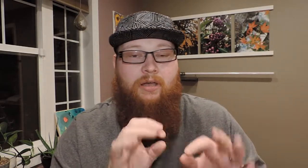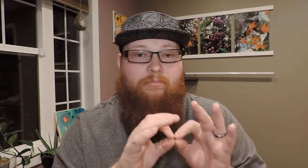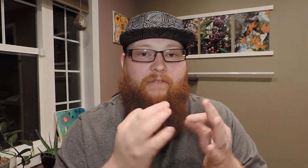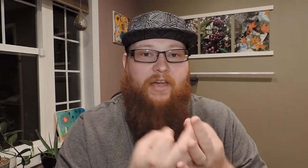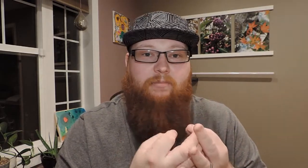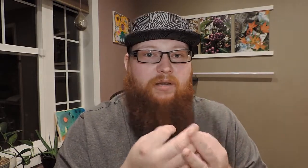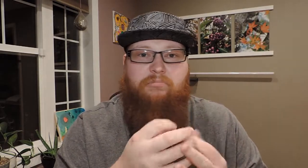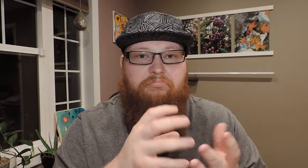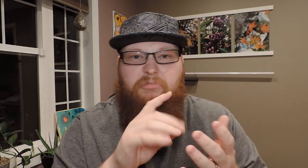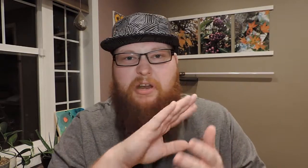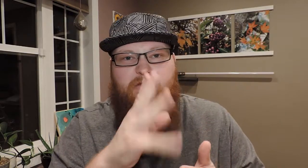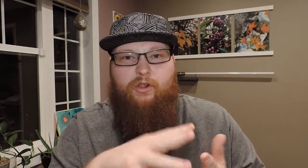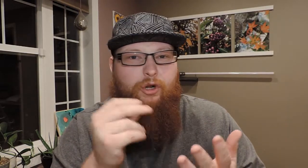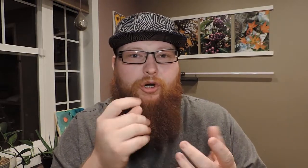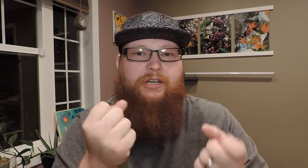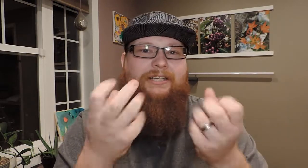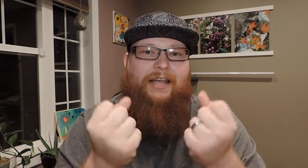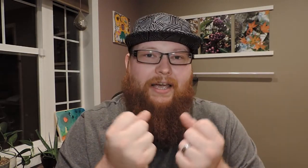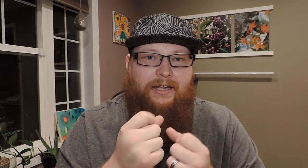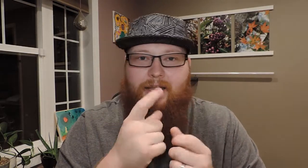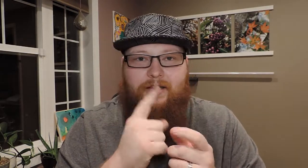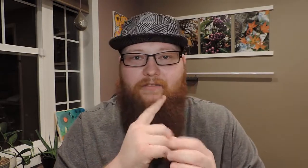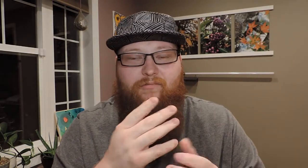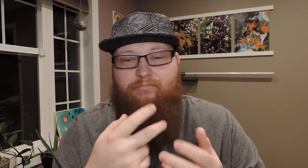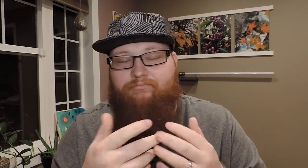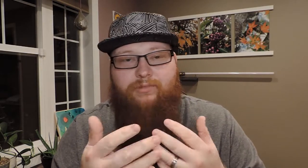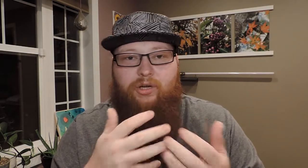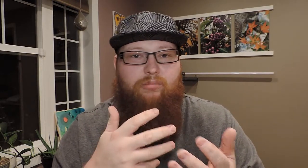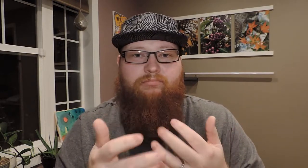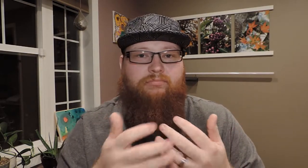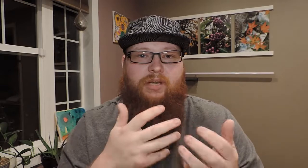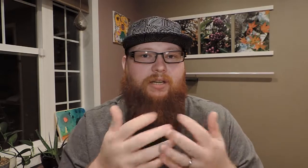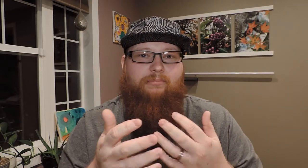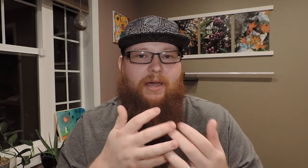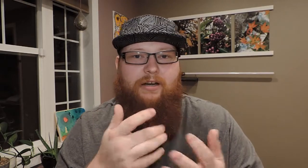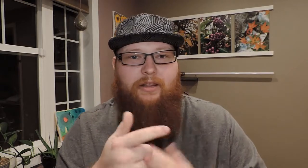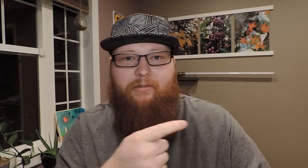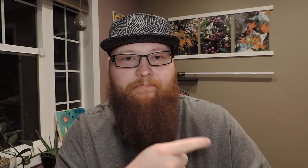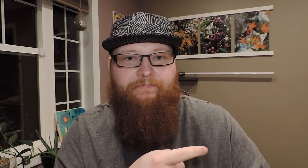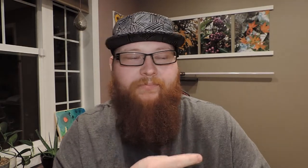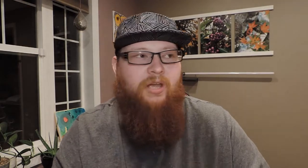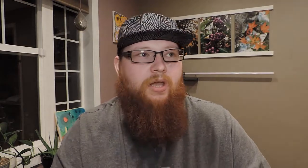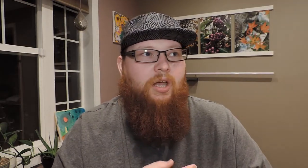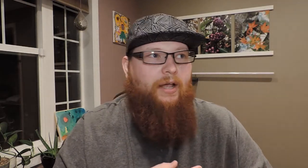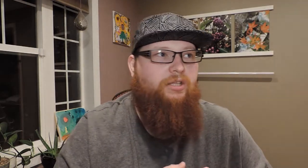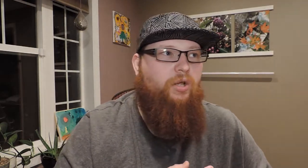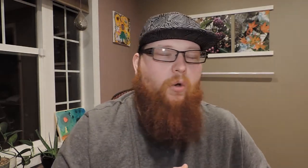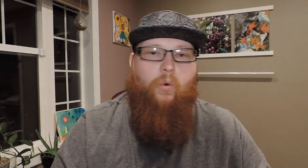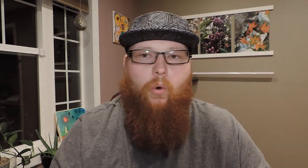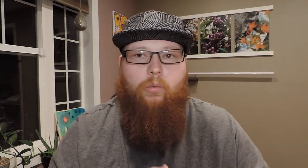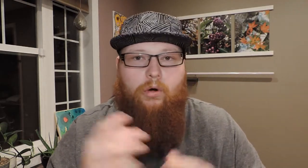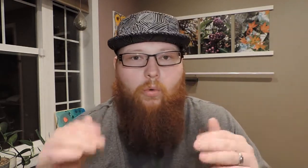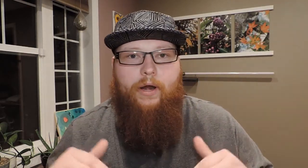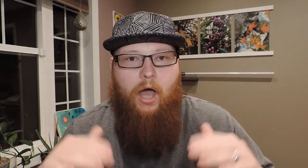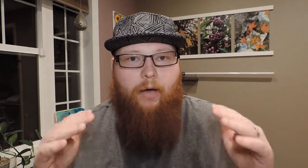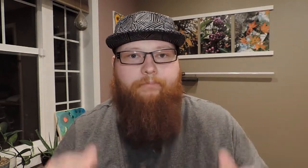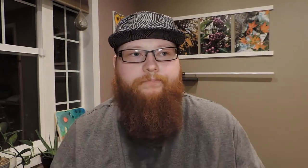My family, they never learned to sign. They didn't, you know, they didn't matter to them. And so, growing up,